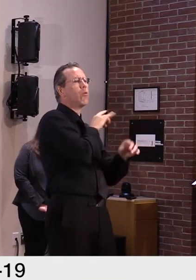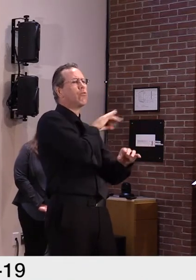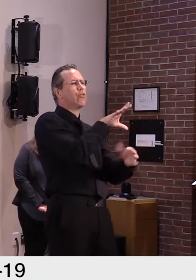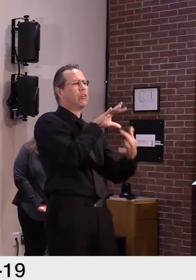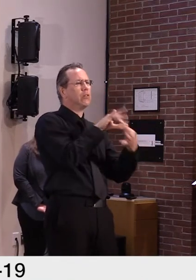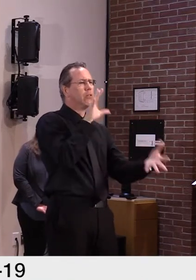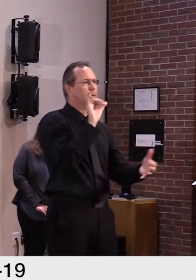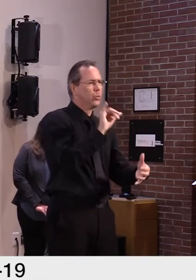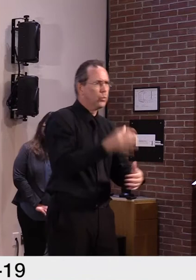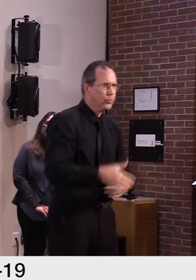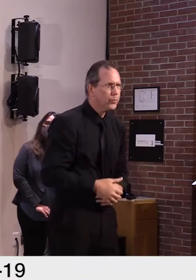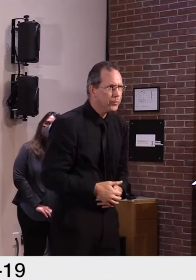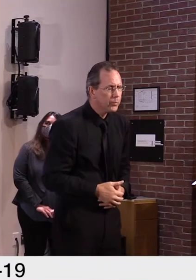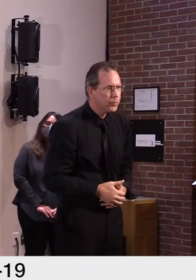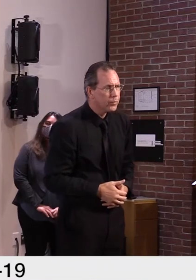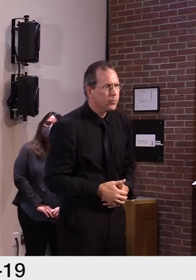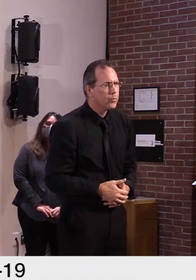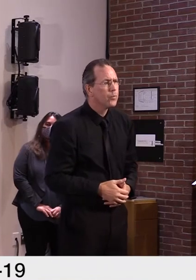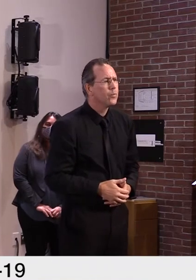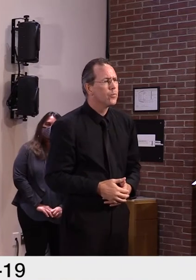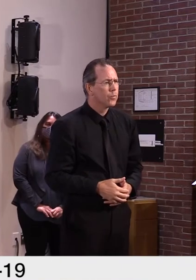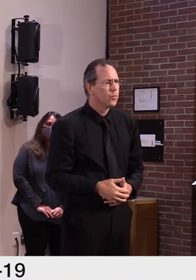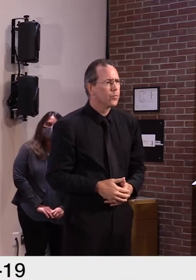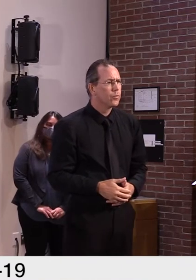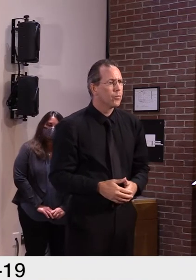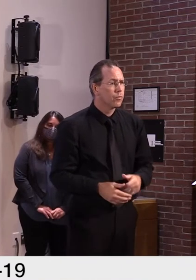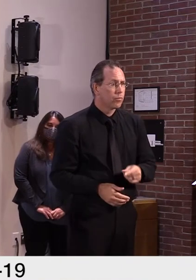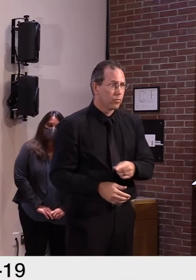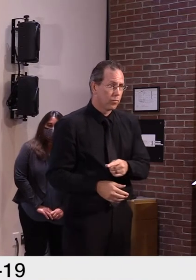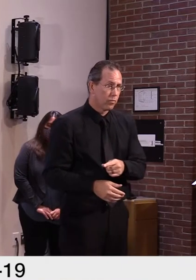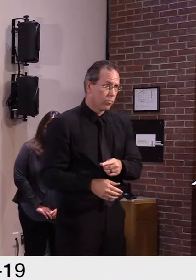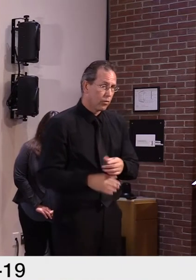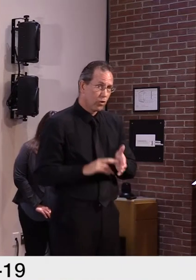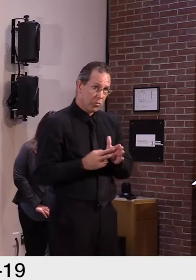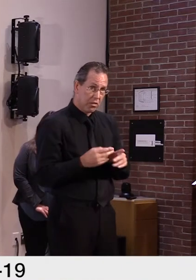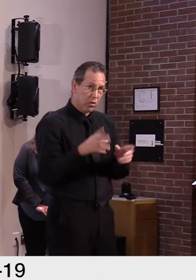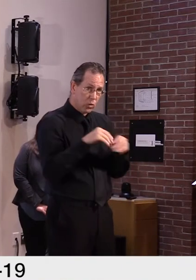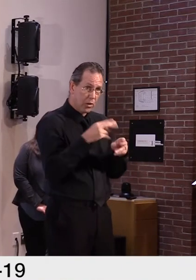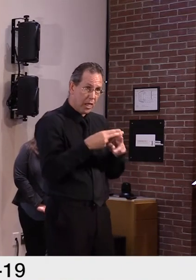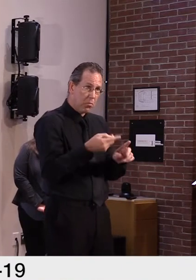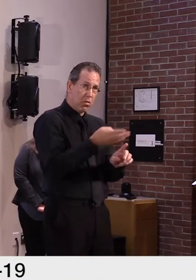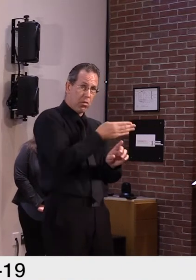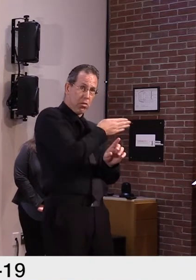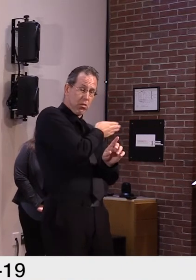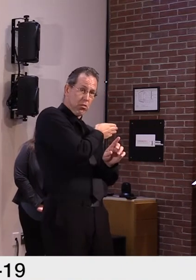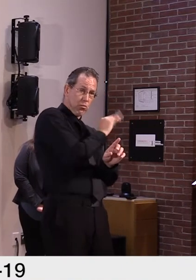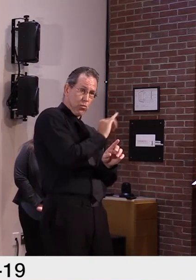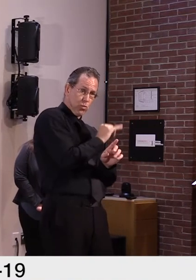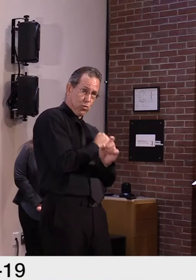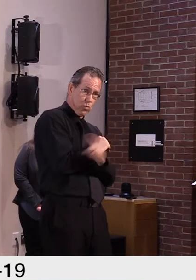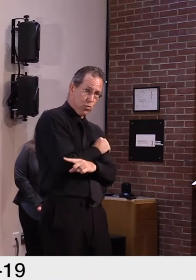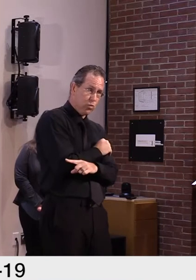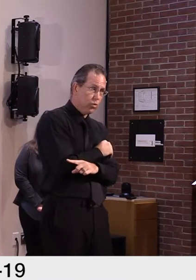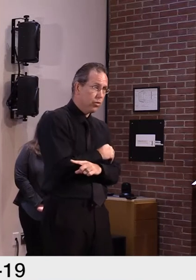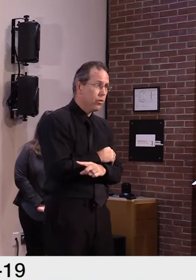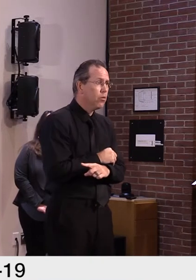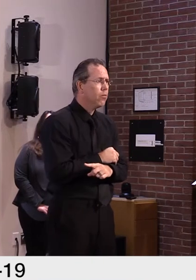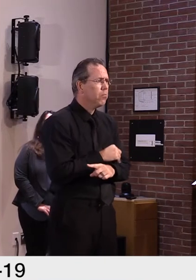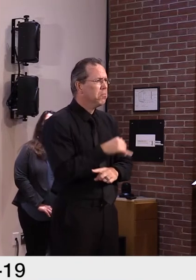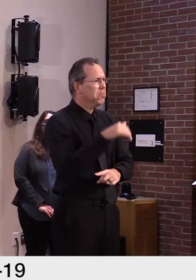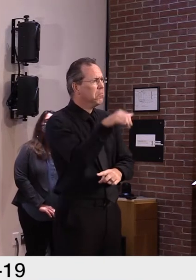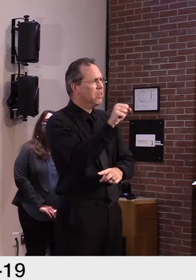we were doing things appropriately, uh, yes, we would release the names. Okay. Um, moving on, uh,